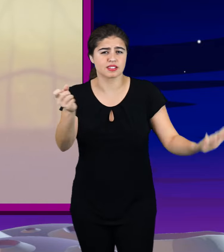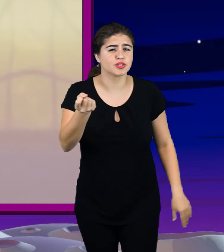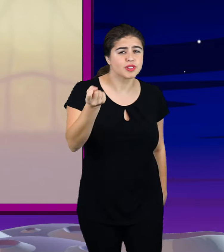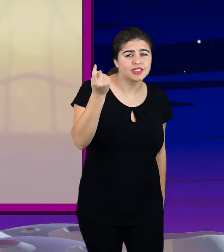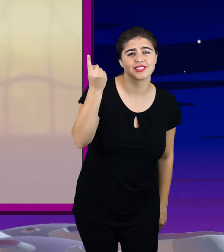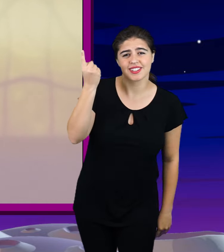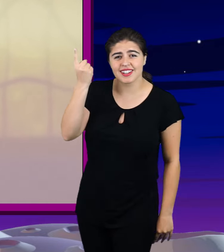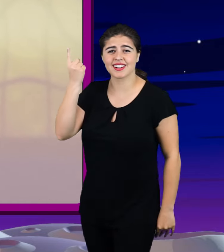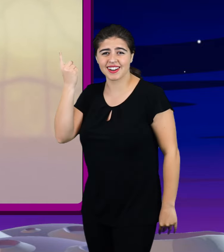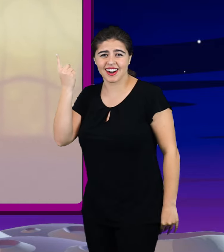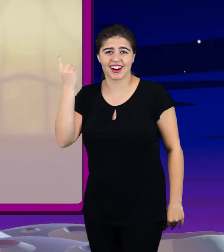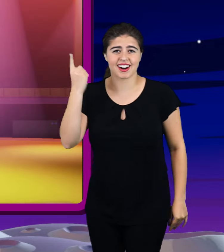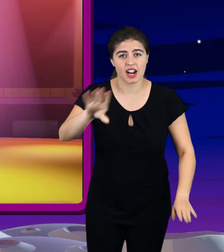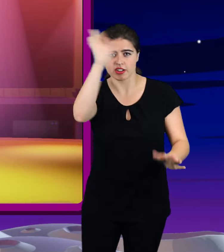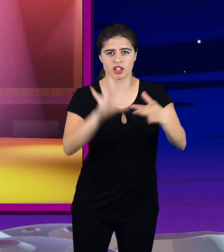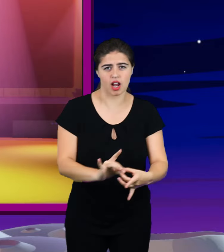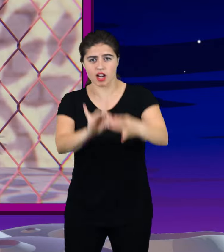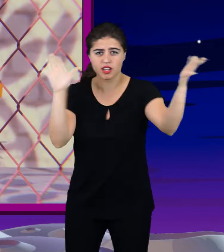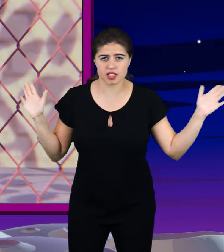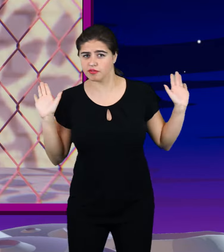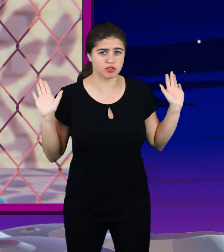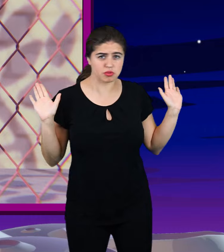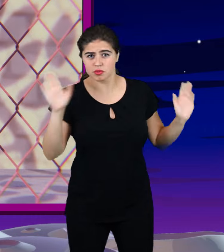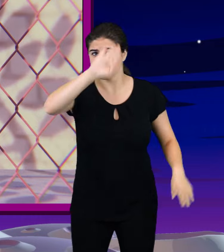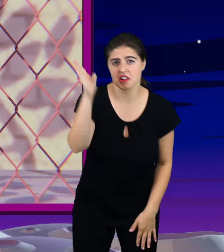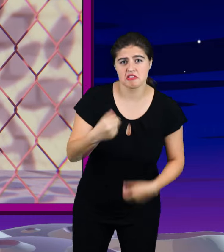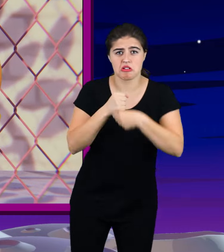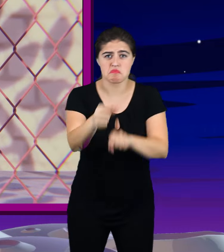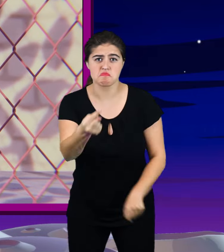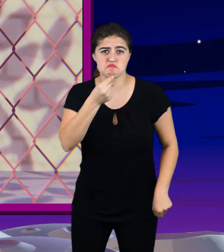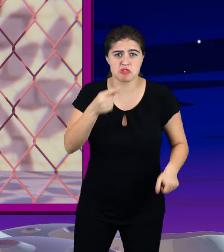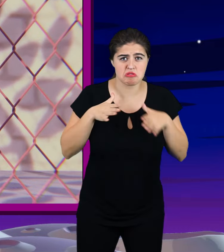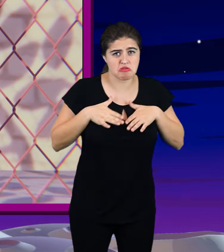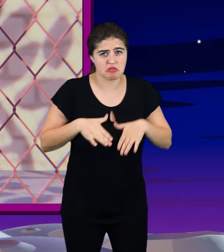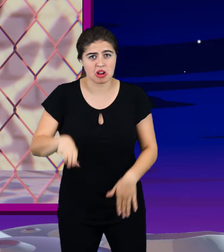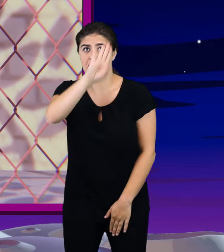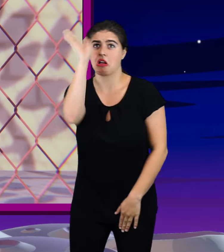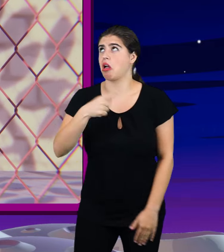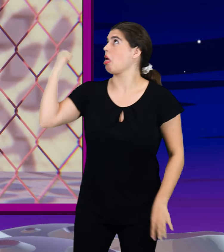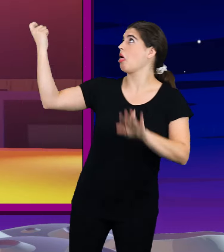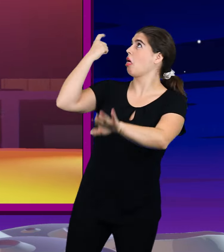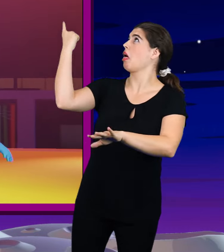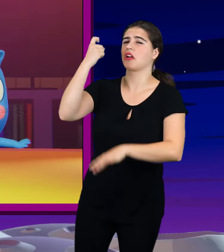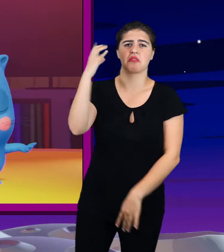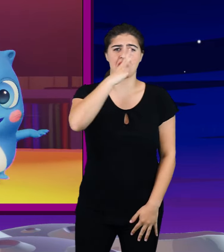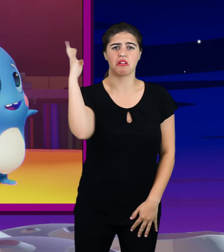understand Never gonna give you up Never gonna let you down Never gonna run around